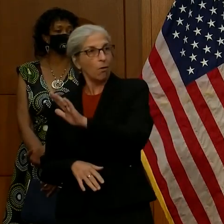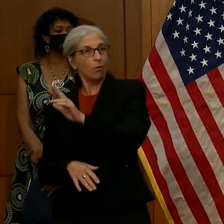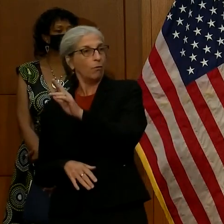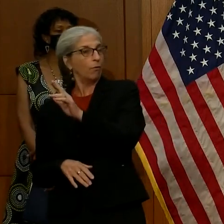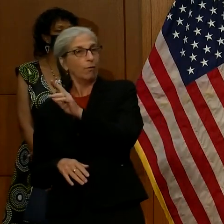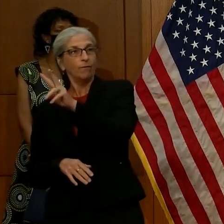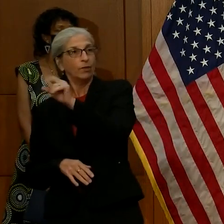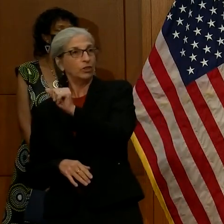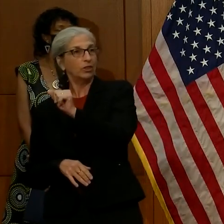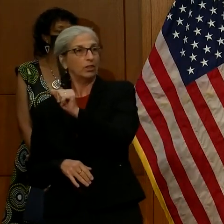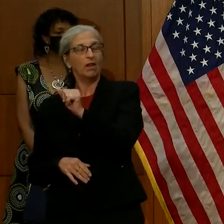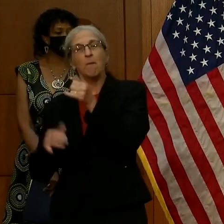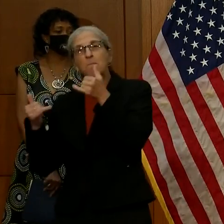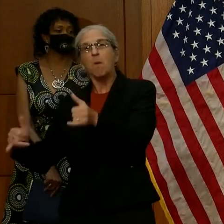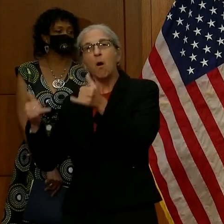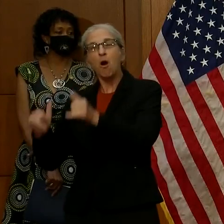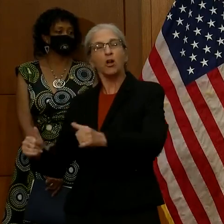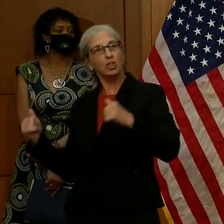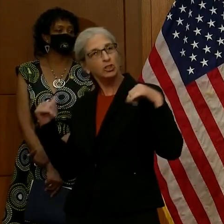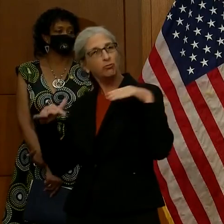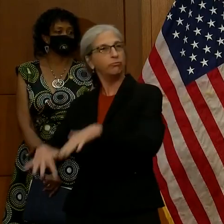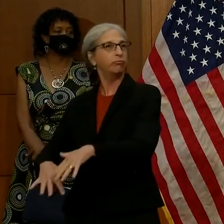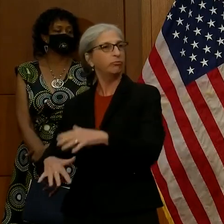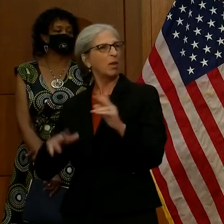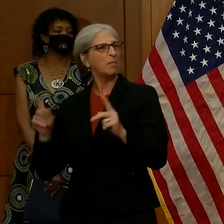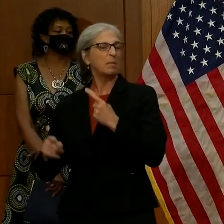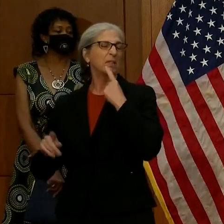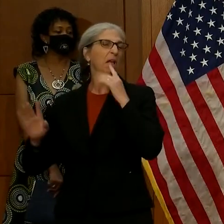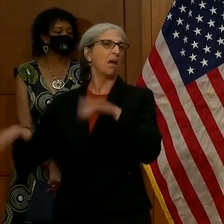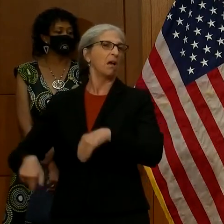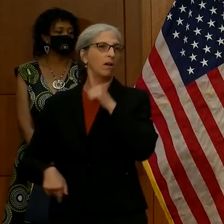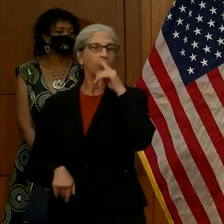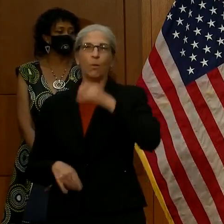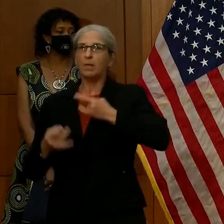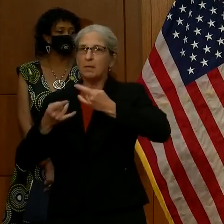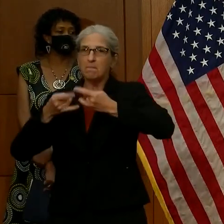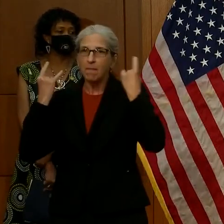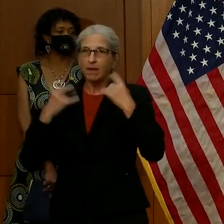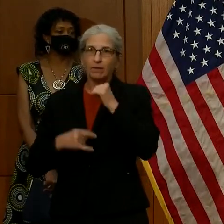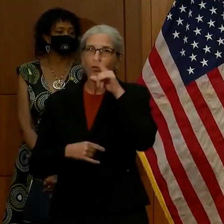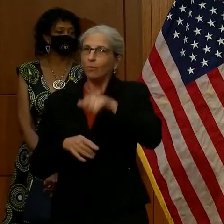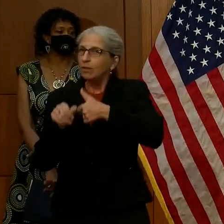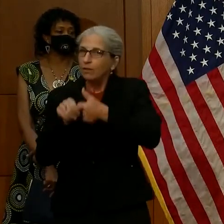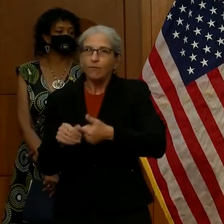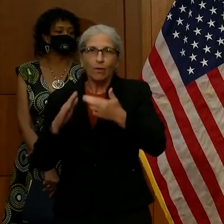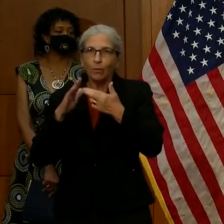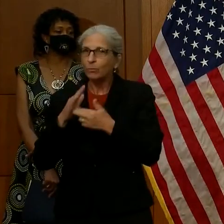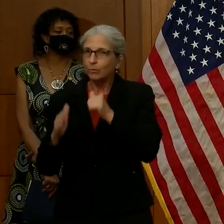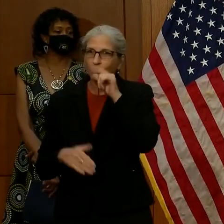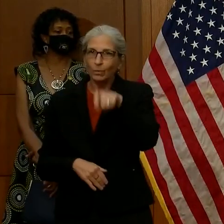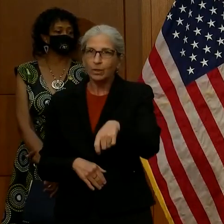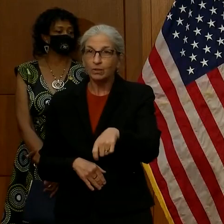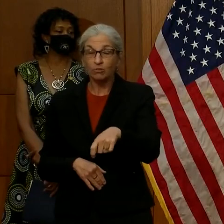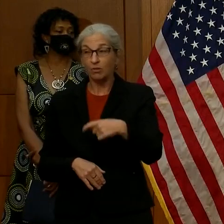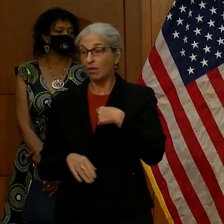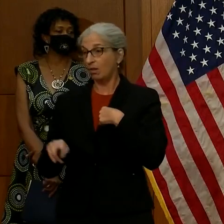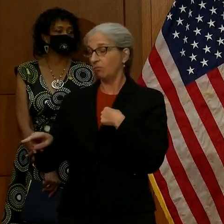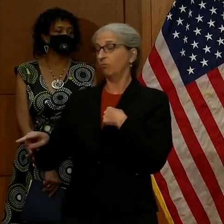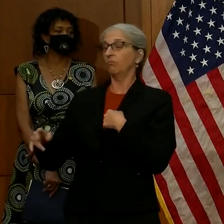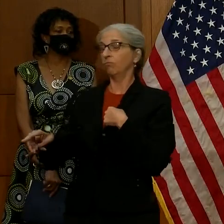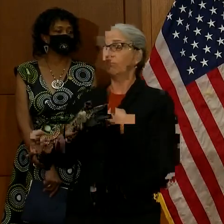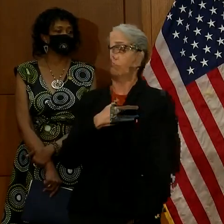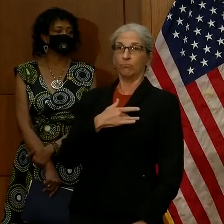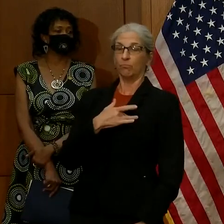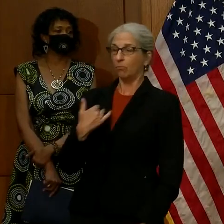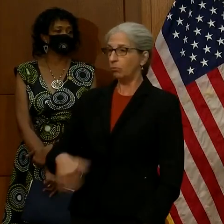parties, people that say, I don't need to wear a mask, I don't need to follow guidelines. And so I watch that, and I regret that. I really